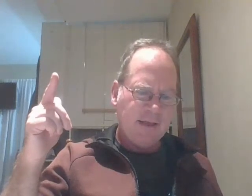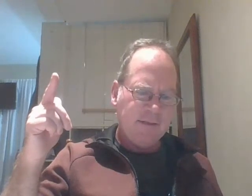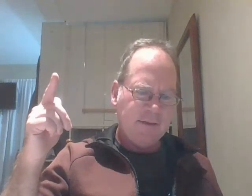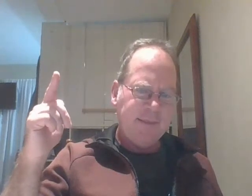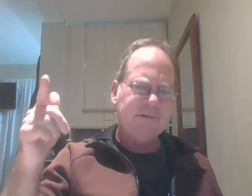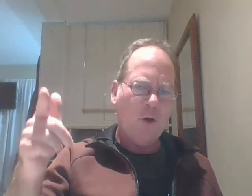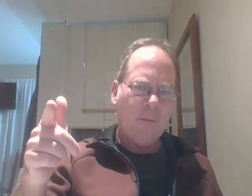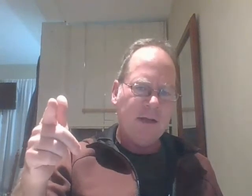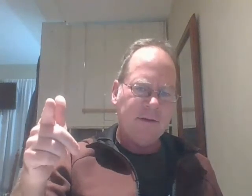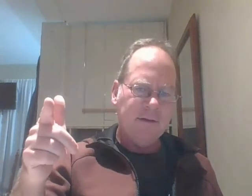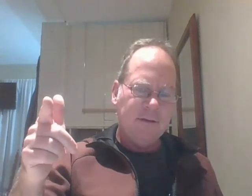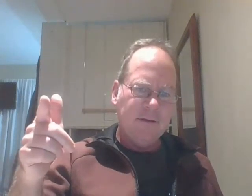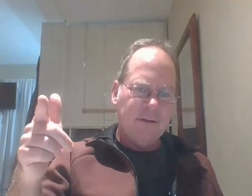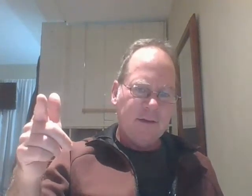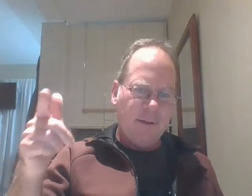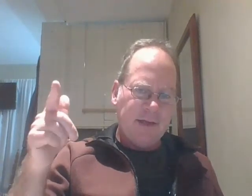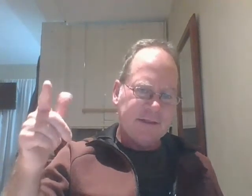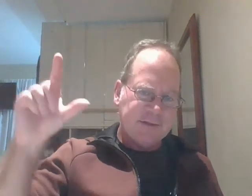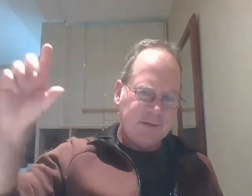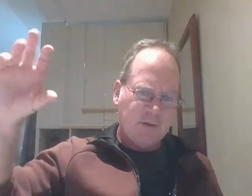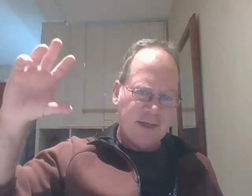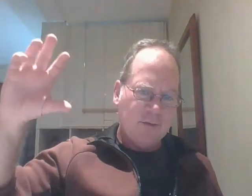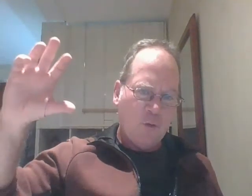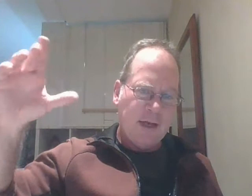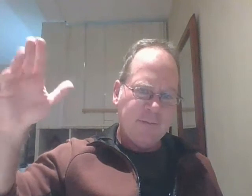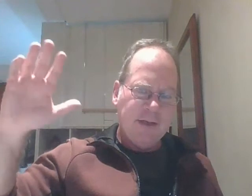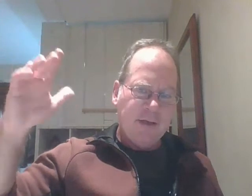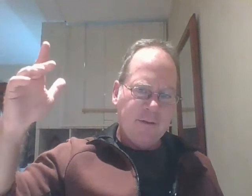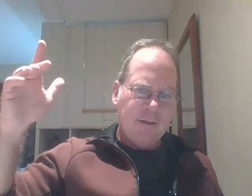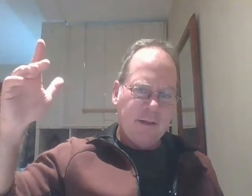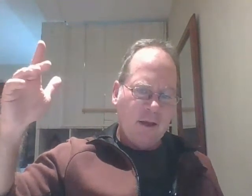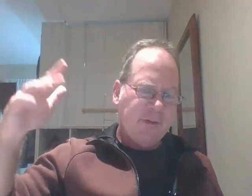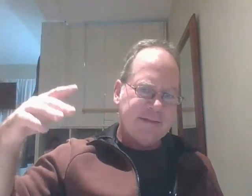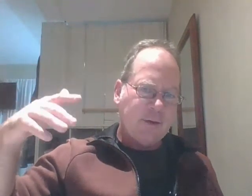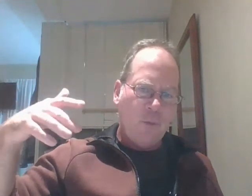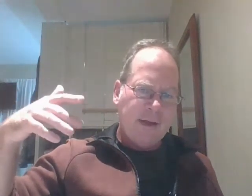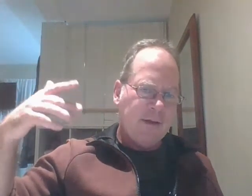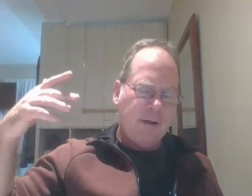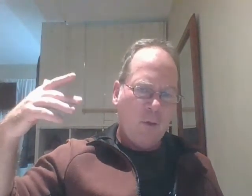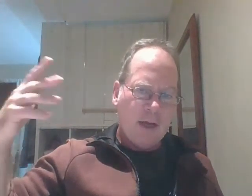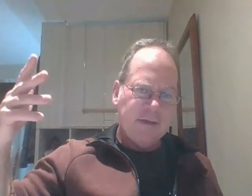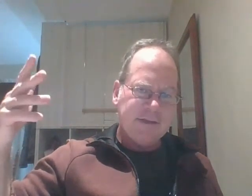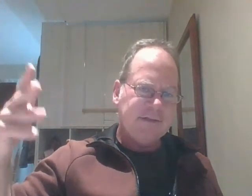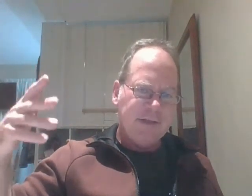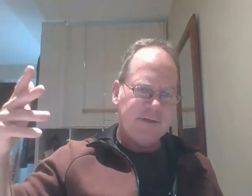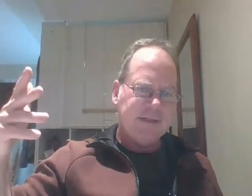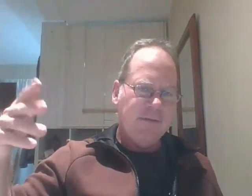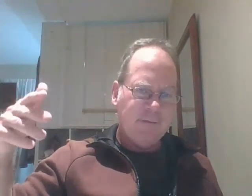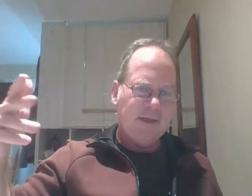i think it's oman i'm not exactly sure the location oman but a place like oman oman is still interesting if you can get a